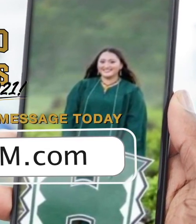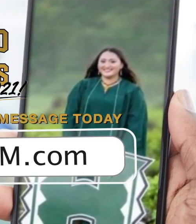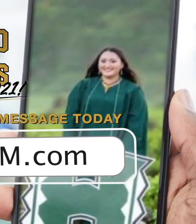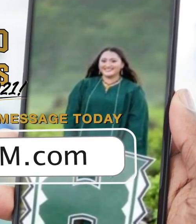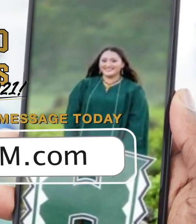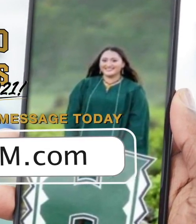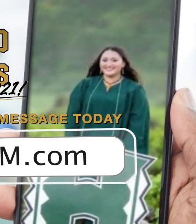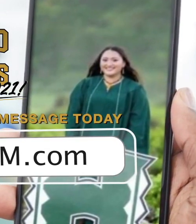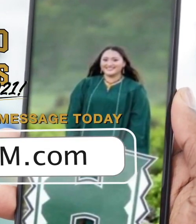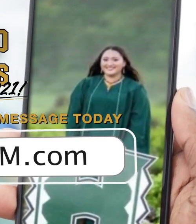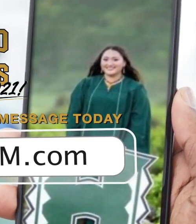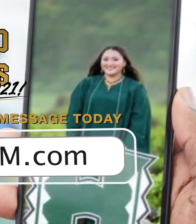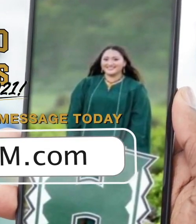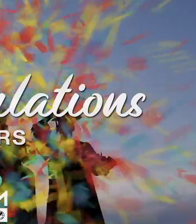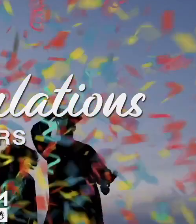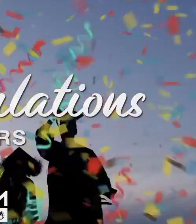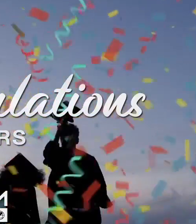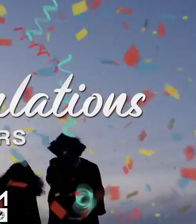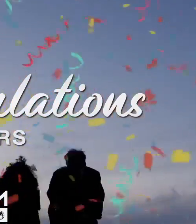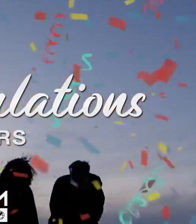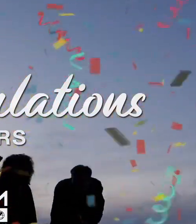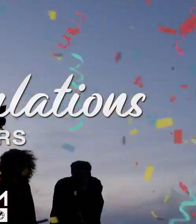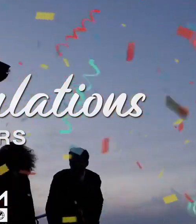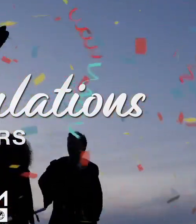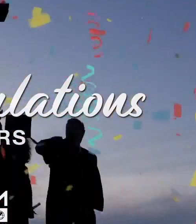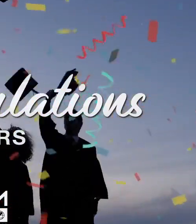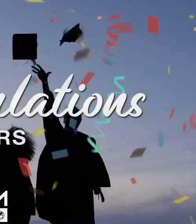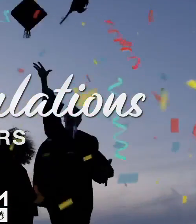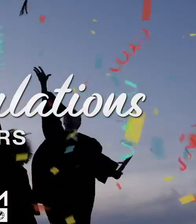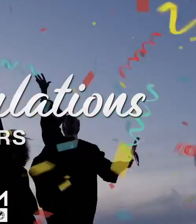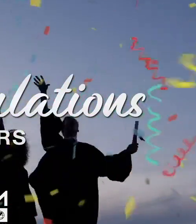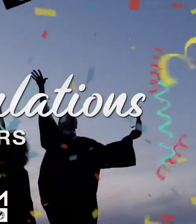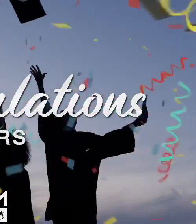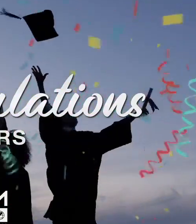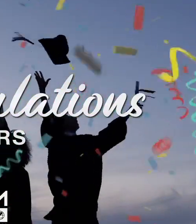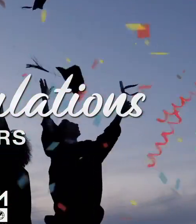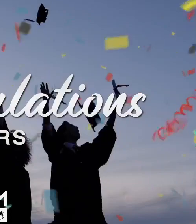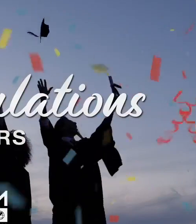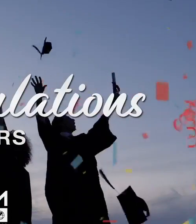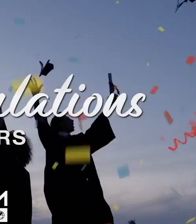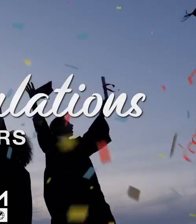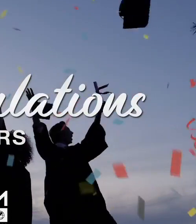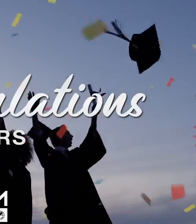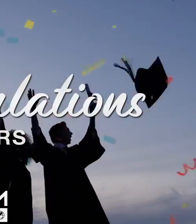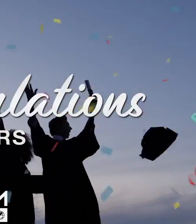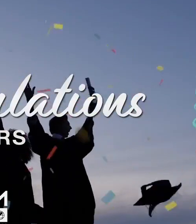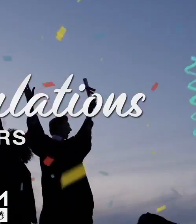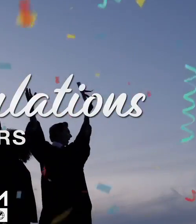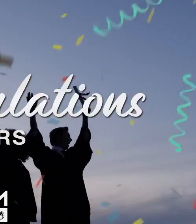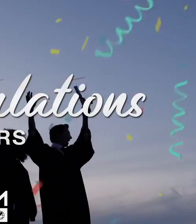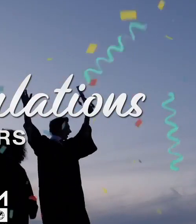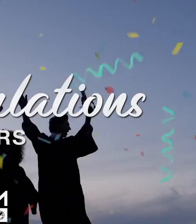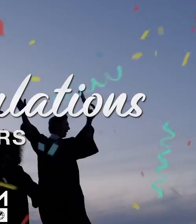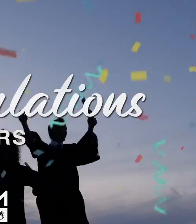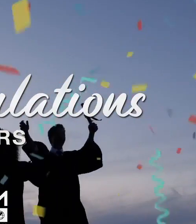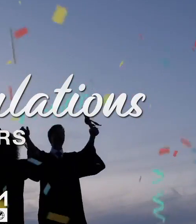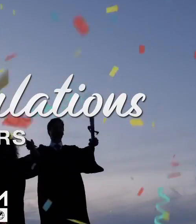KUIM Instagram and the Facebook pages. From all of your friends here at KUIM. Congratulations seniors!